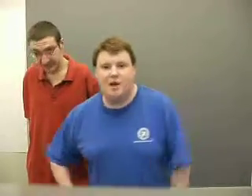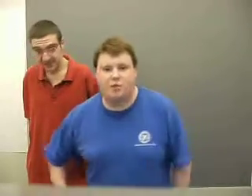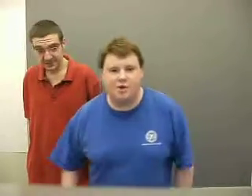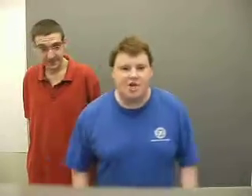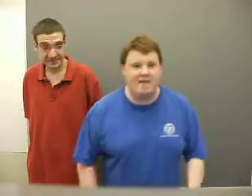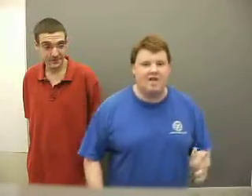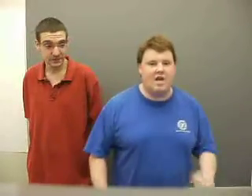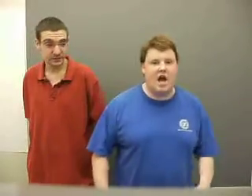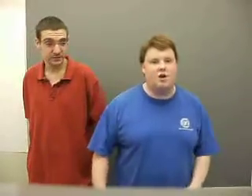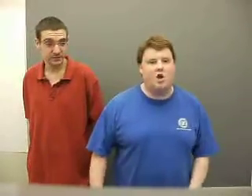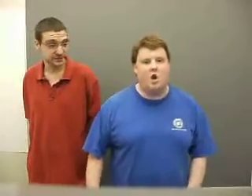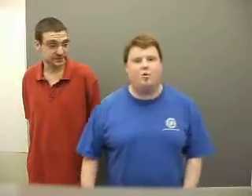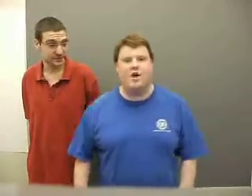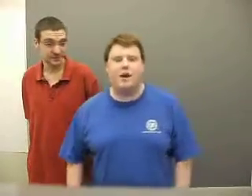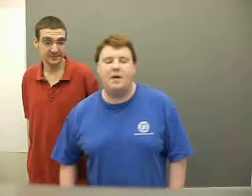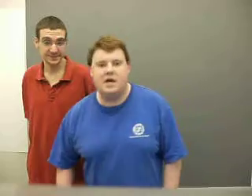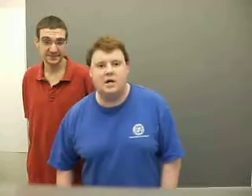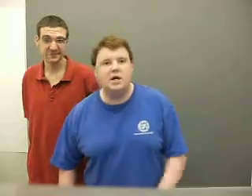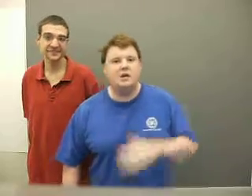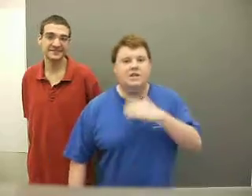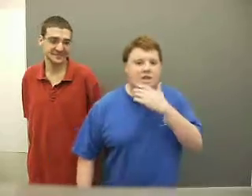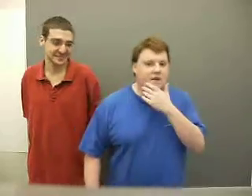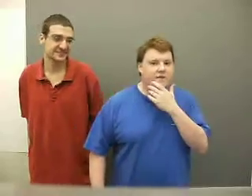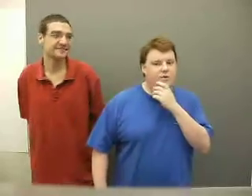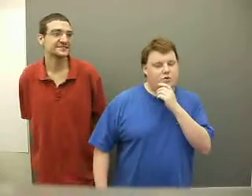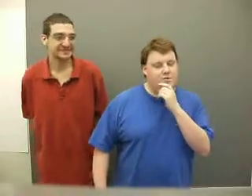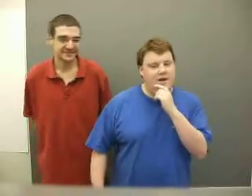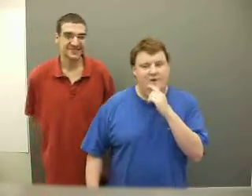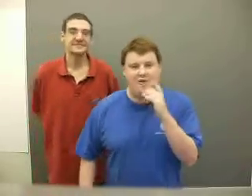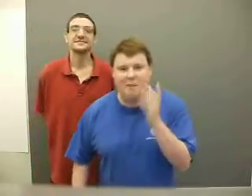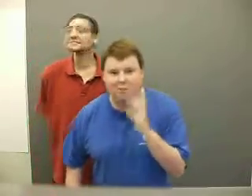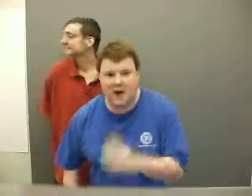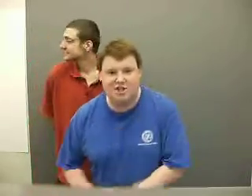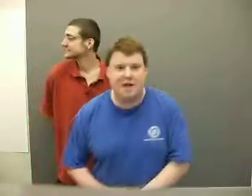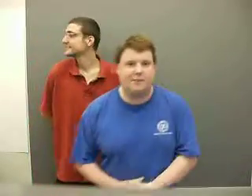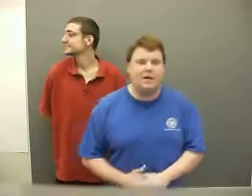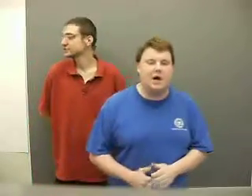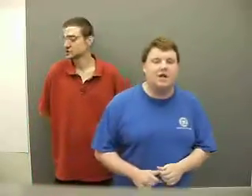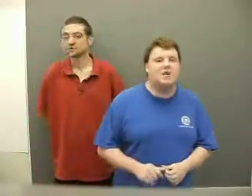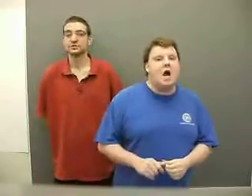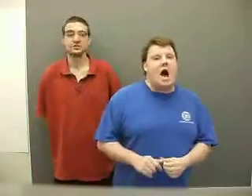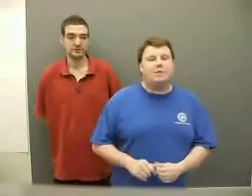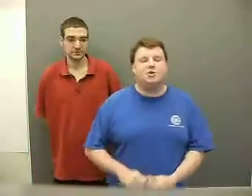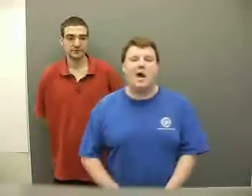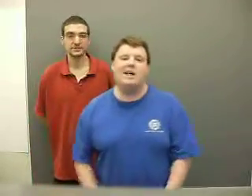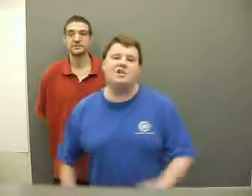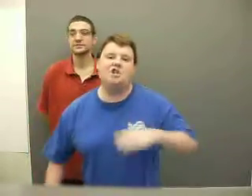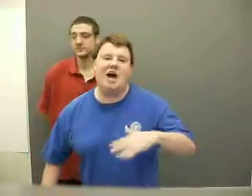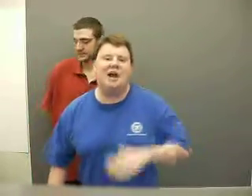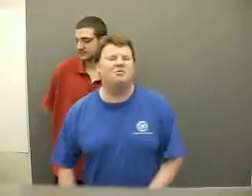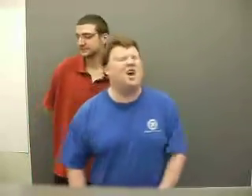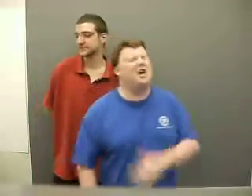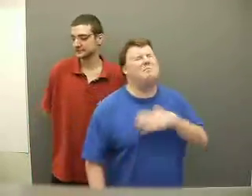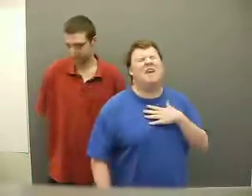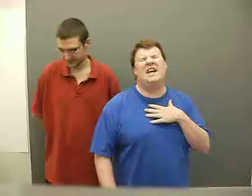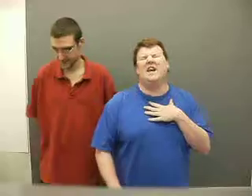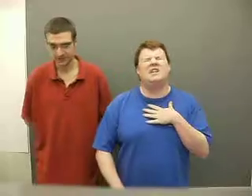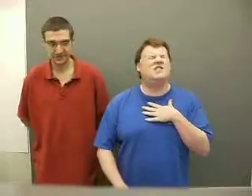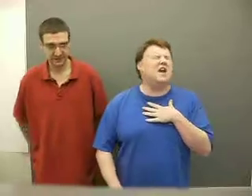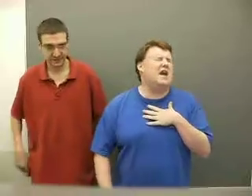the reject and y'all know that I'm here to give you some stuff on my project because I'm trying to shine, I'm trying to make it in this game